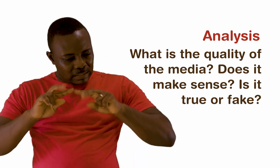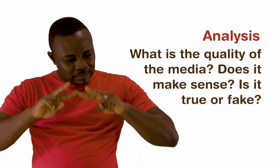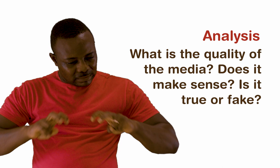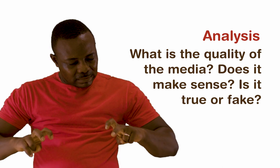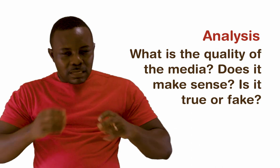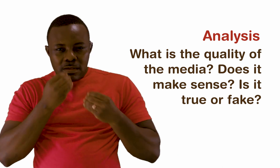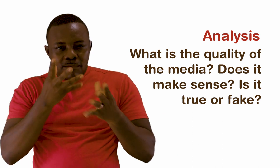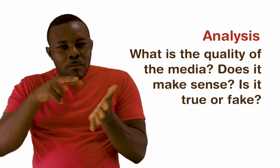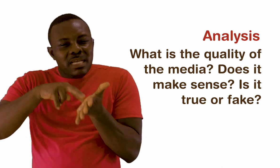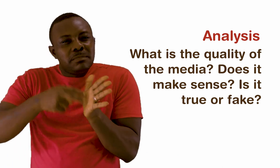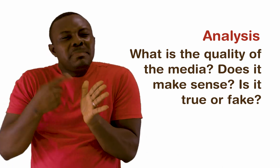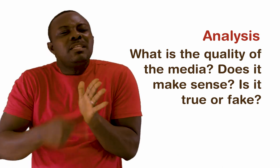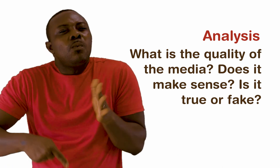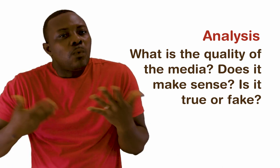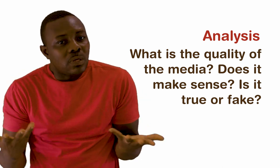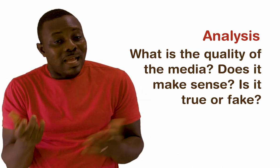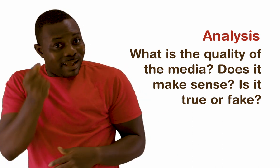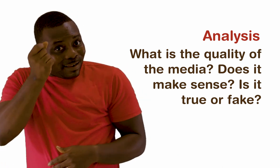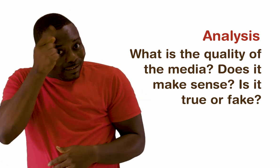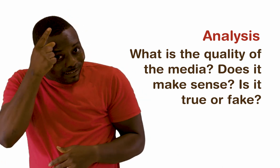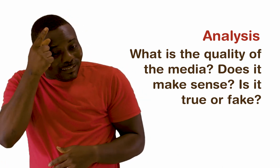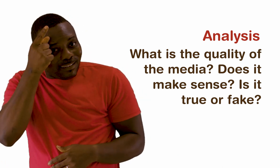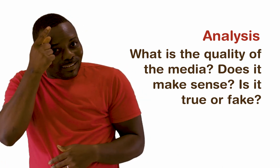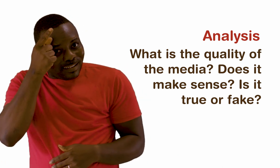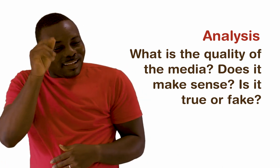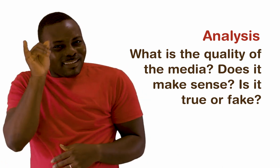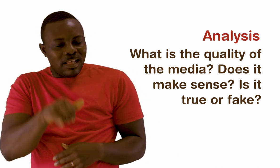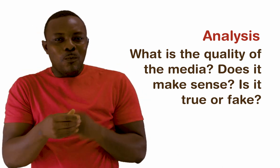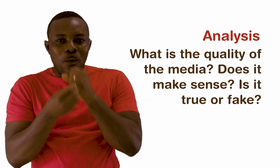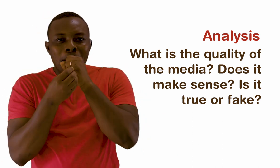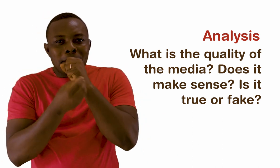analyze the media to get to the true meaning of its message.